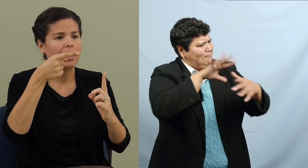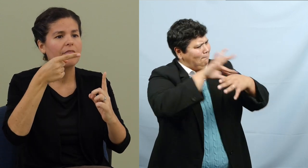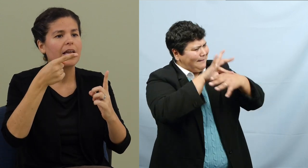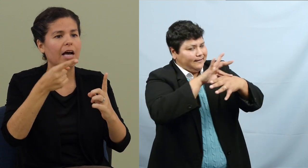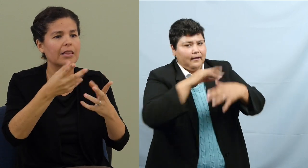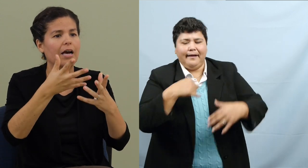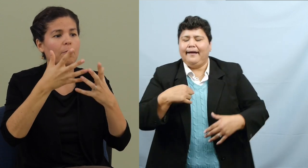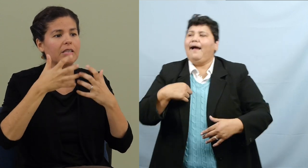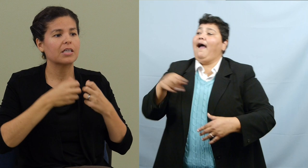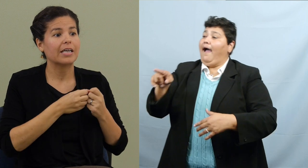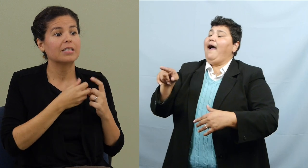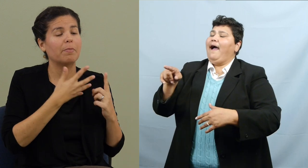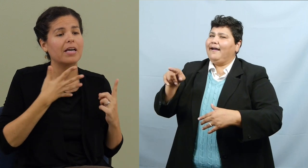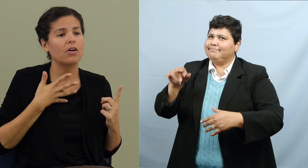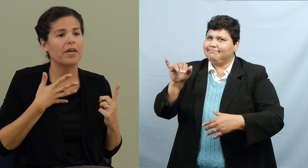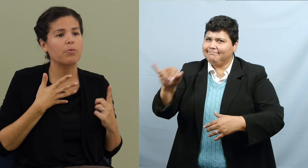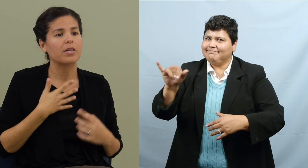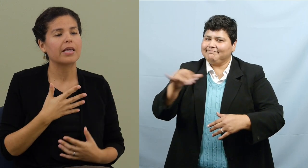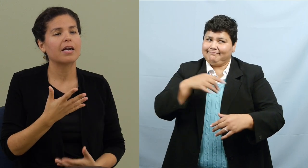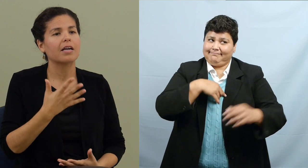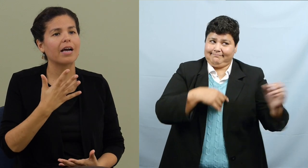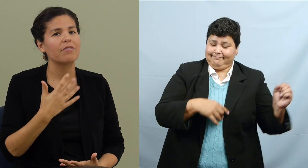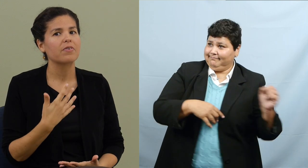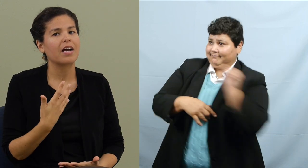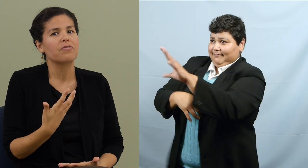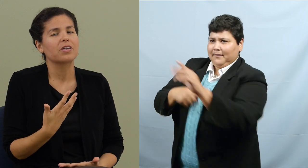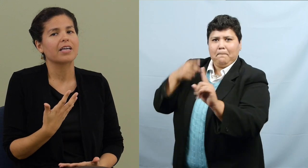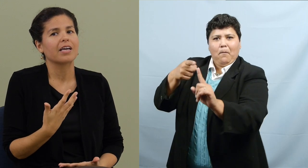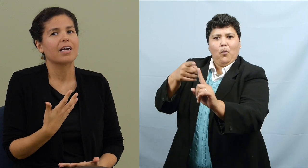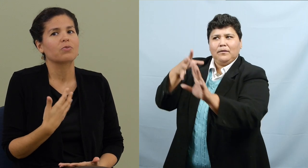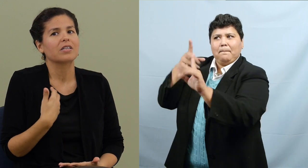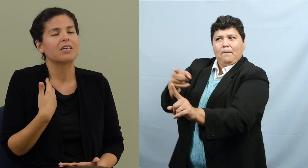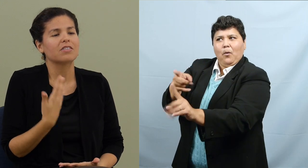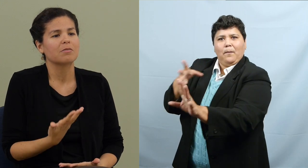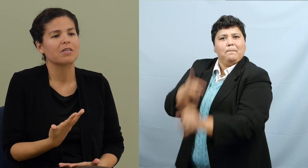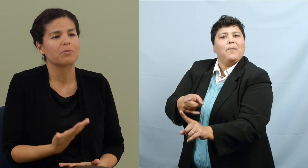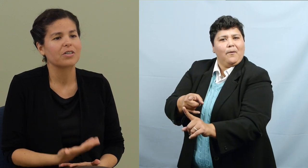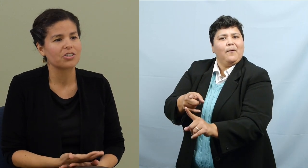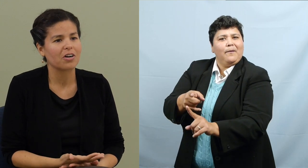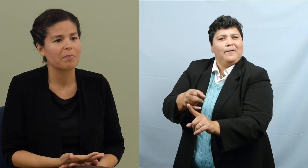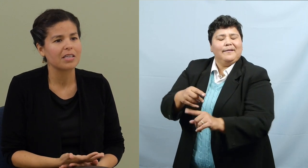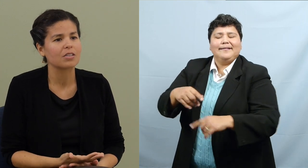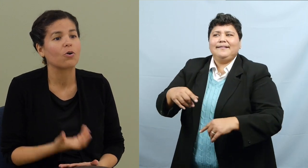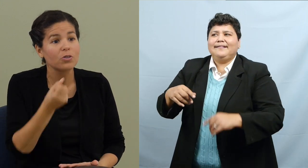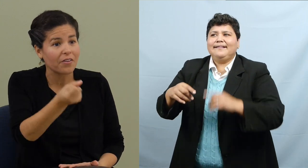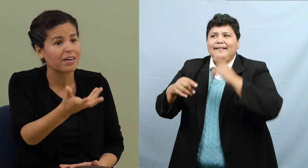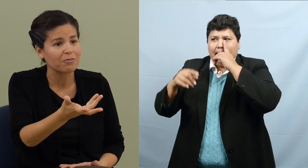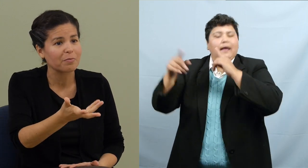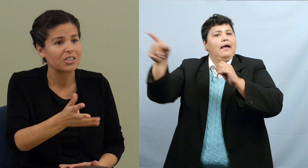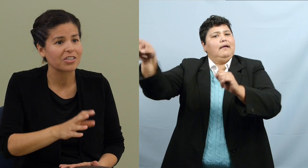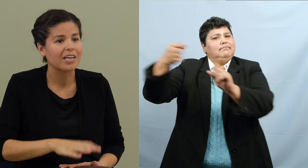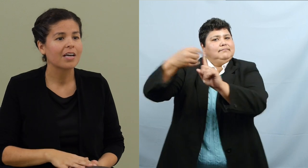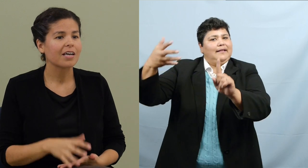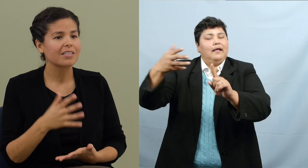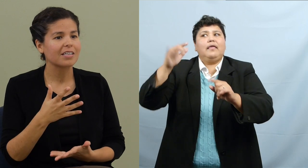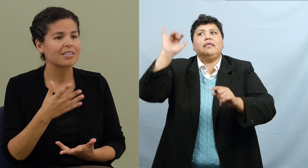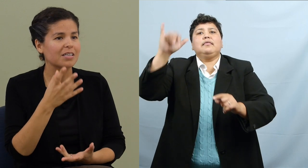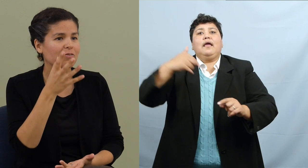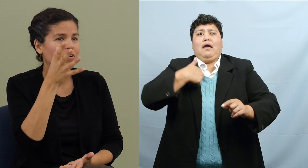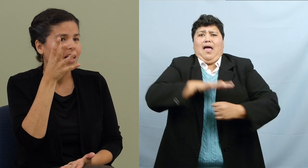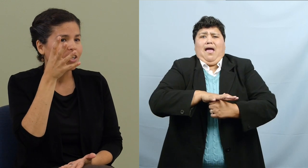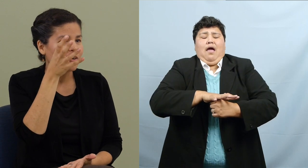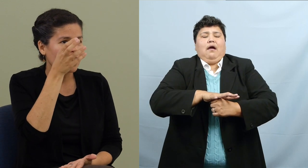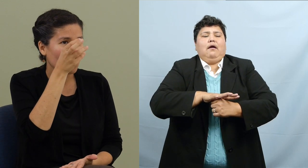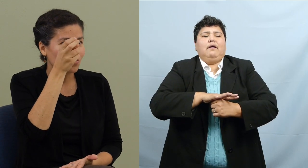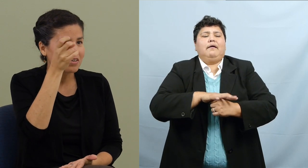point and then allow me to expand on that point. That, I felt like it kind of relieved some of the pressure on me to hold all that information because then